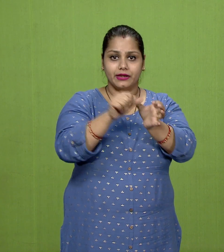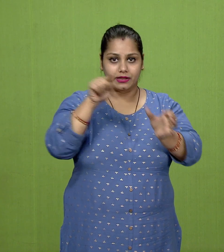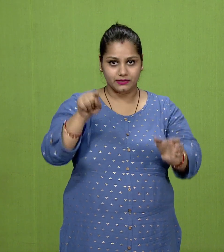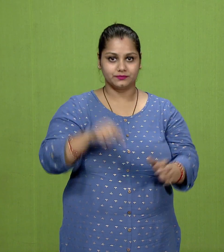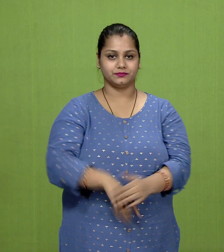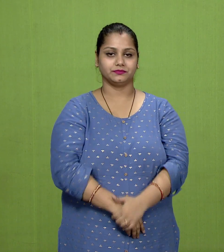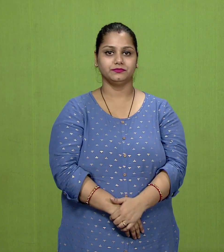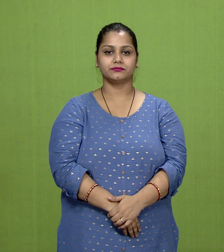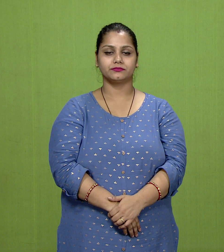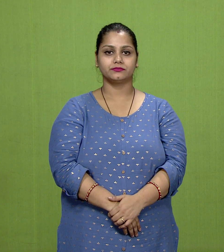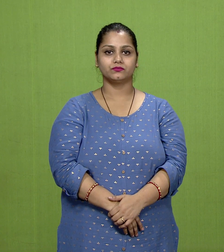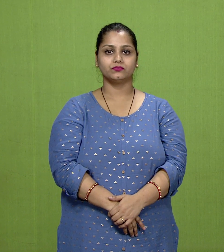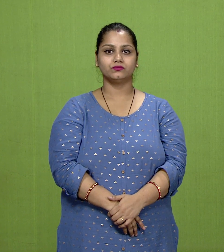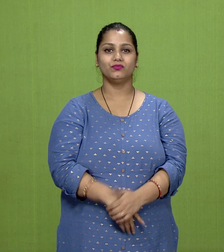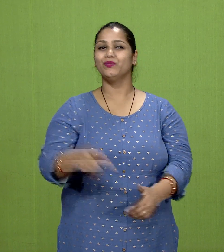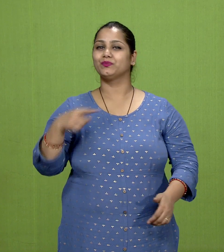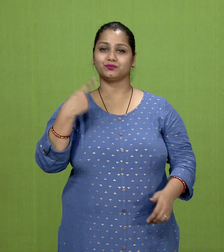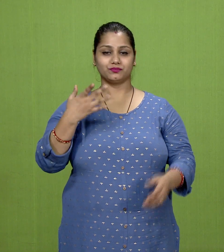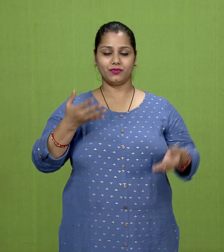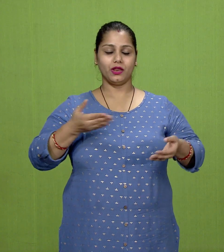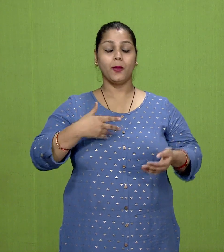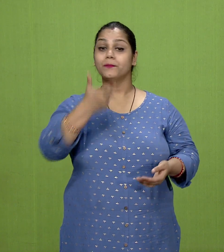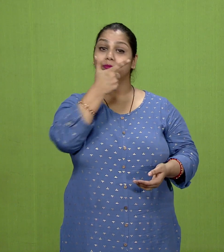His followers came to be known as Jainas.